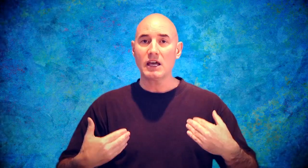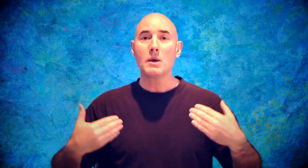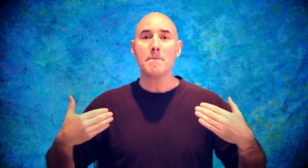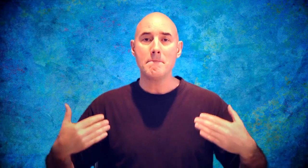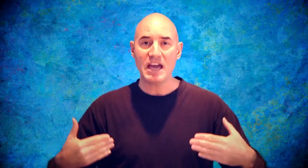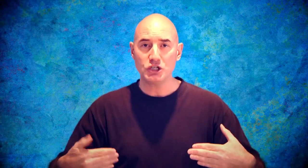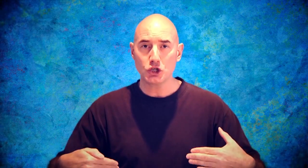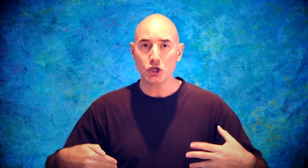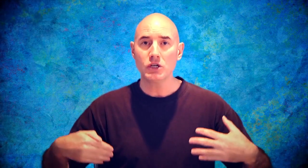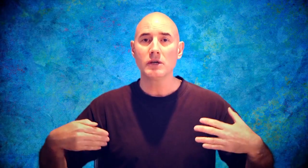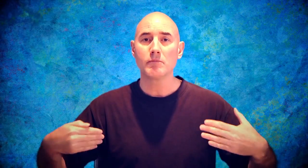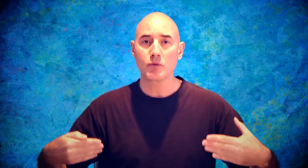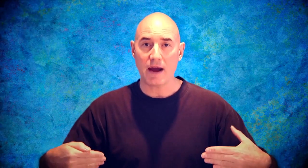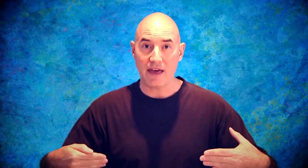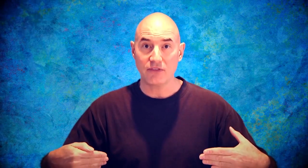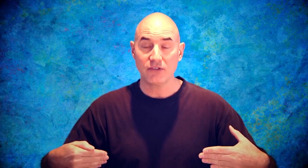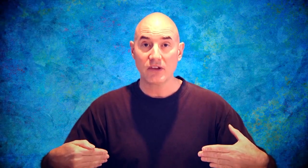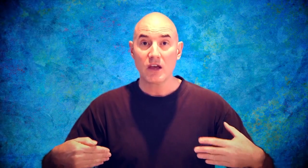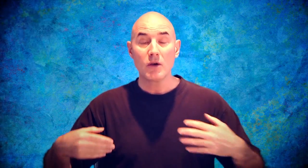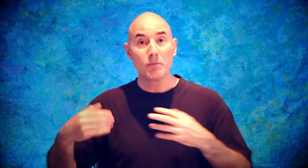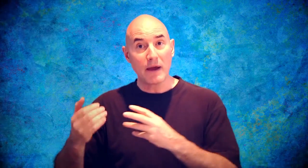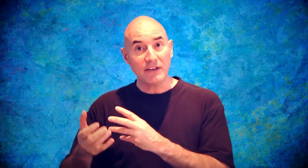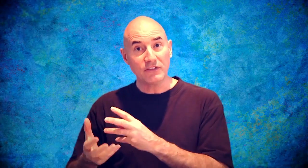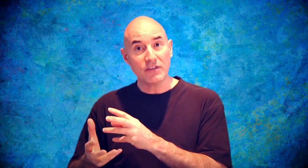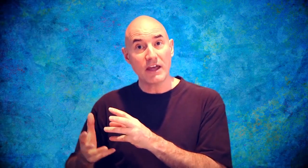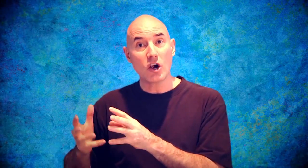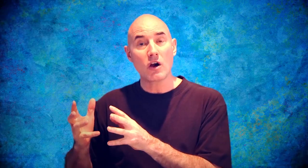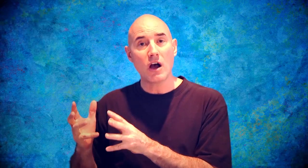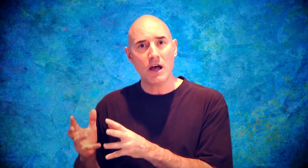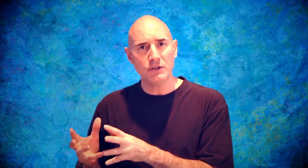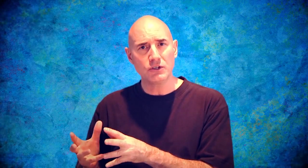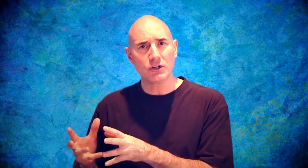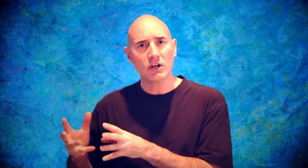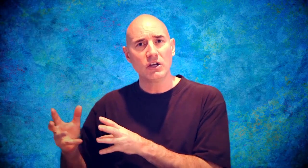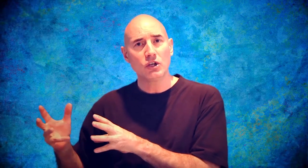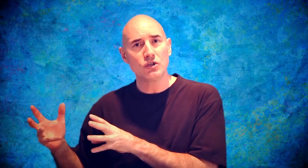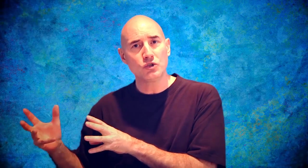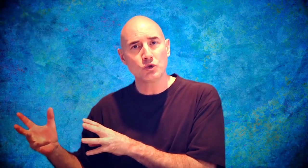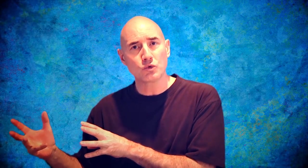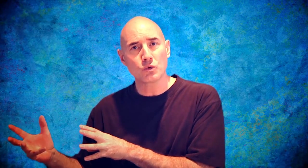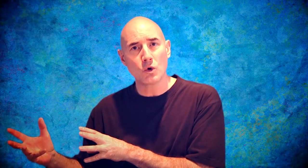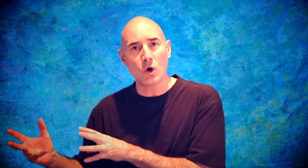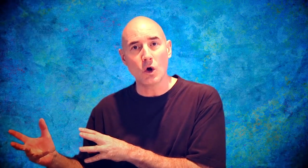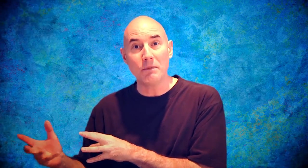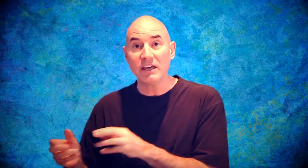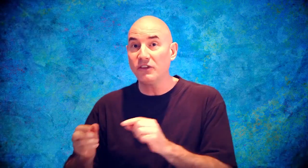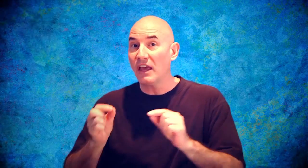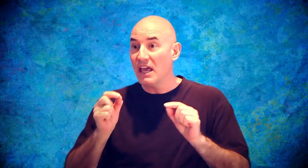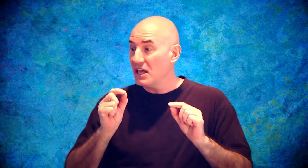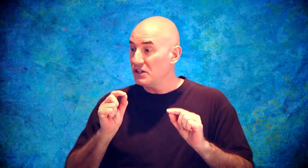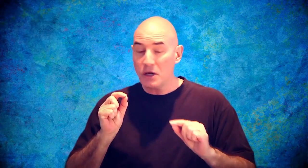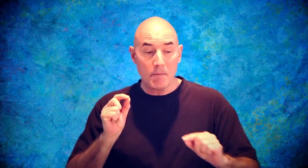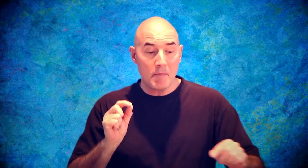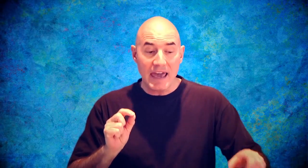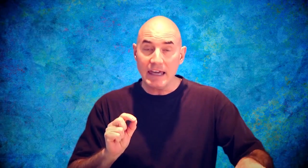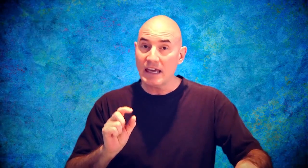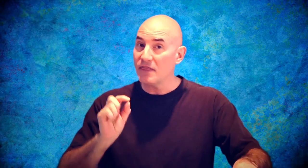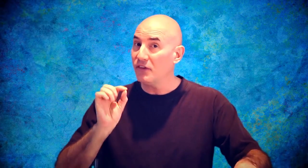measured breaths, breaths that are under control, because to make the